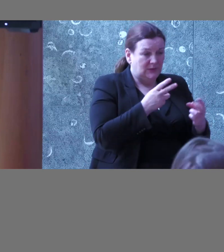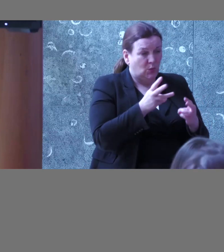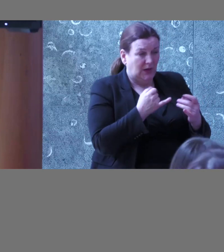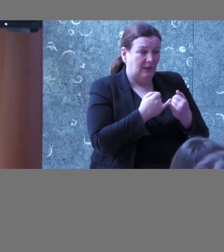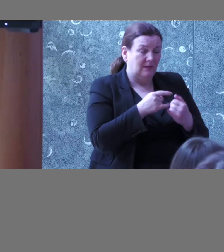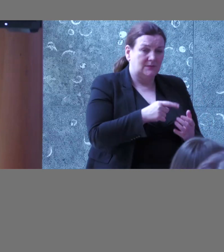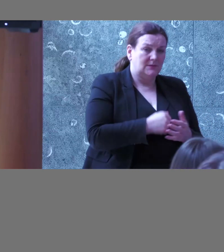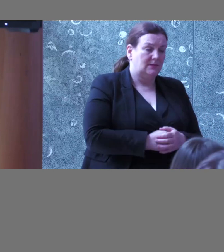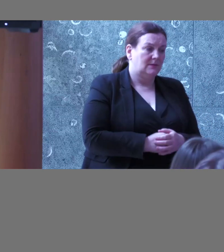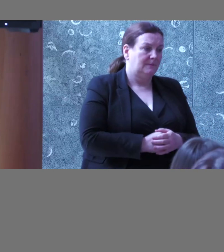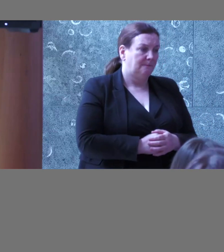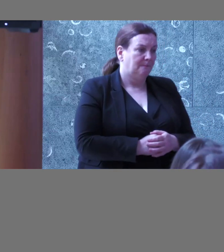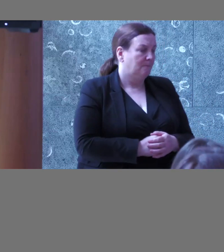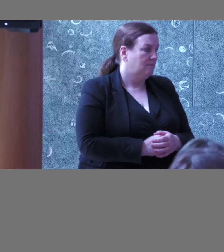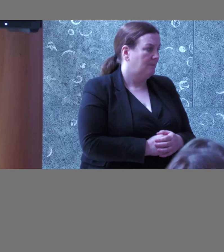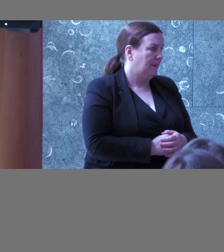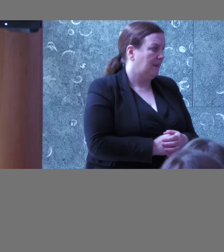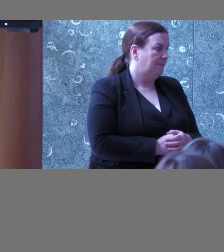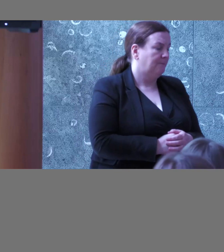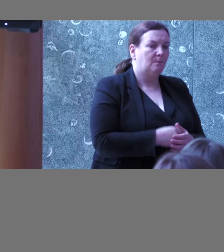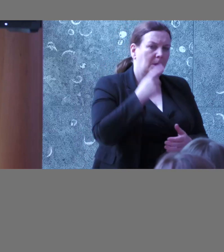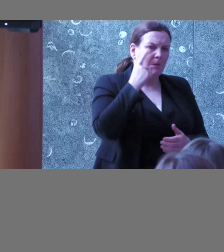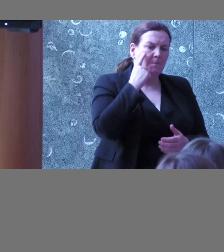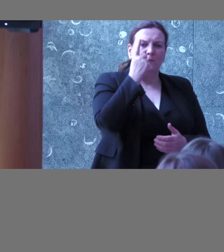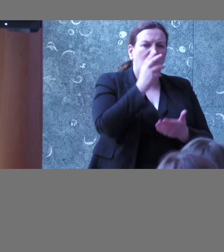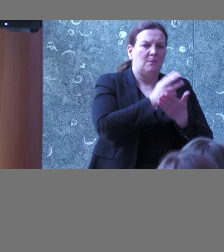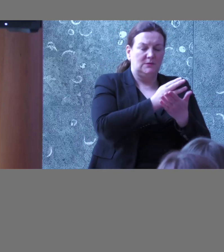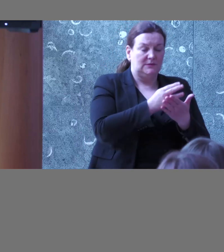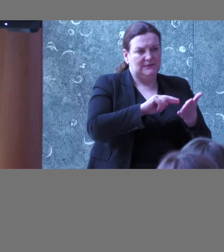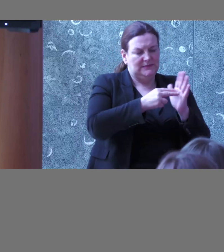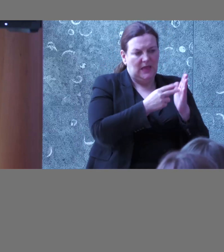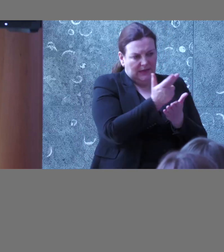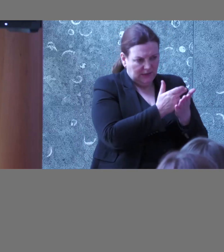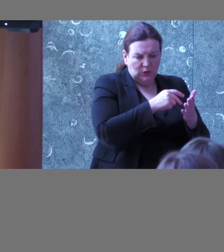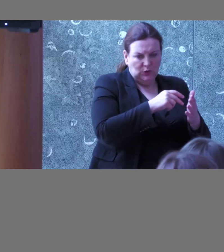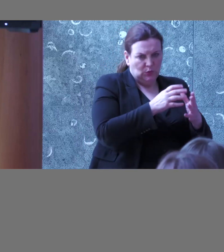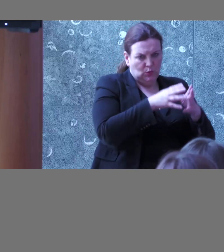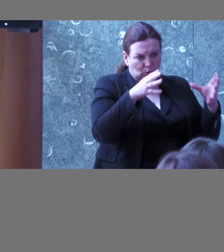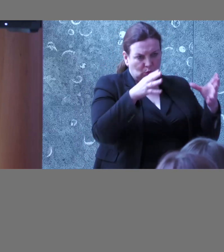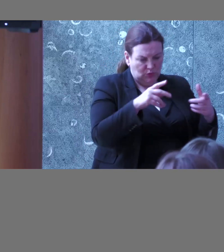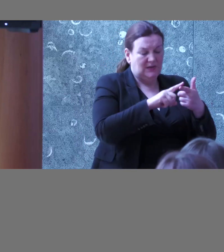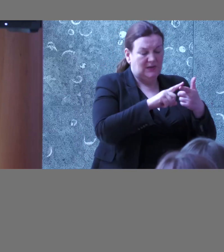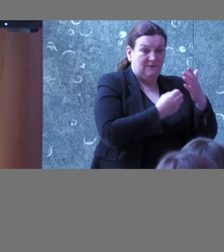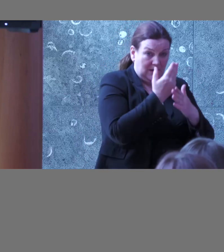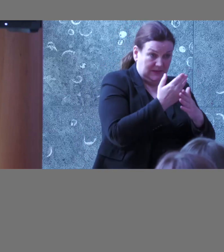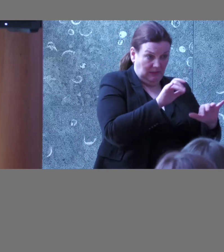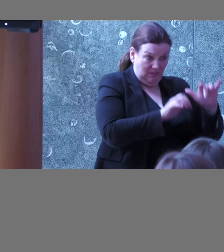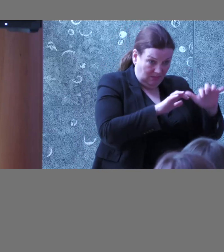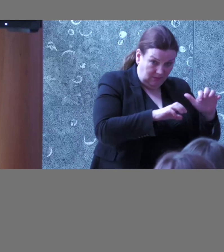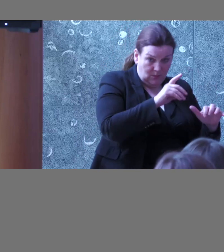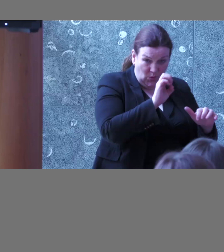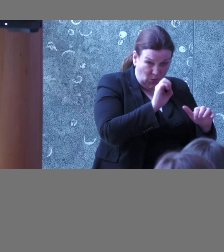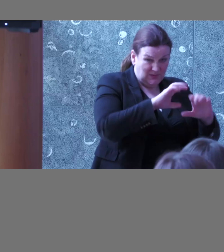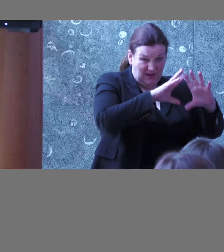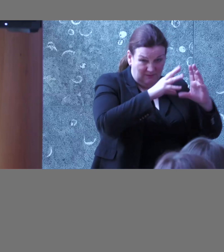that's kind of the perfect point because I think one part of this is obviously design is huge development is huge content is a really large part of it